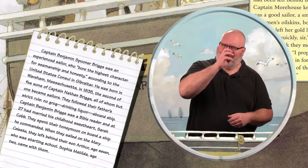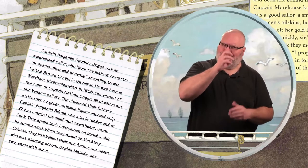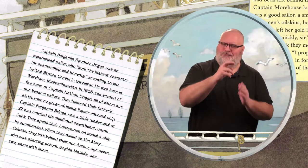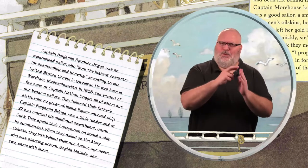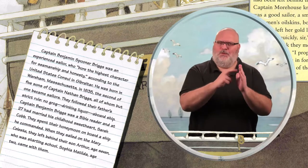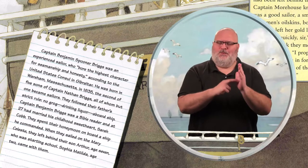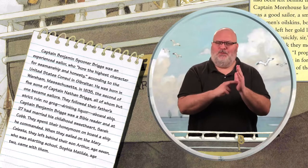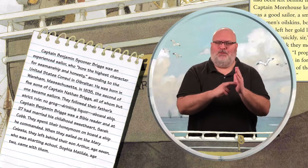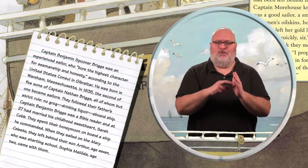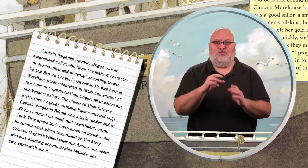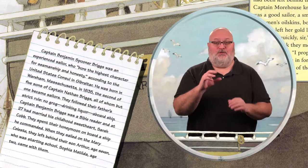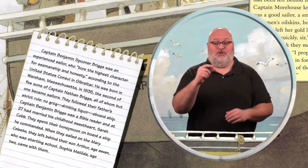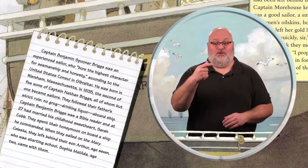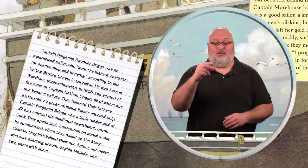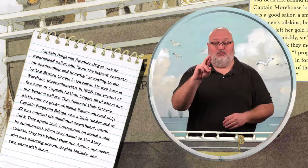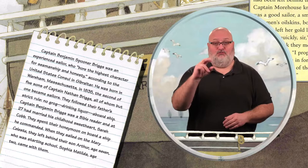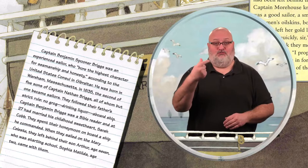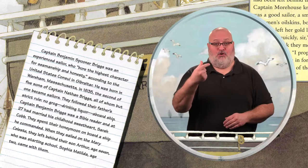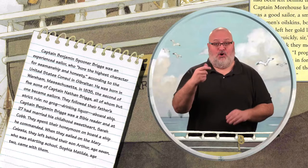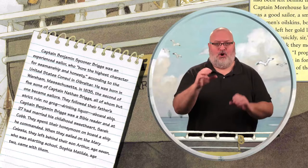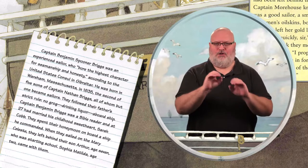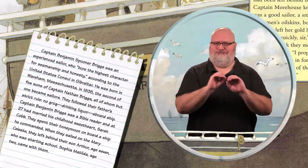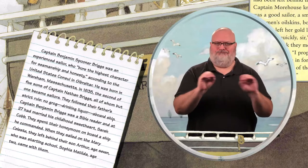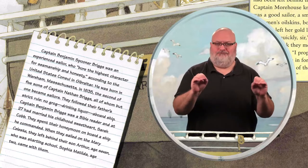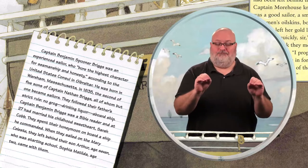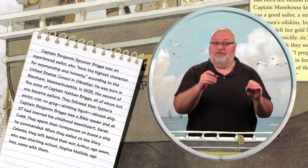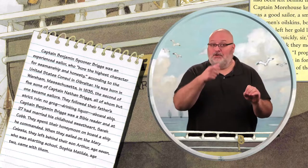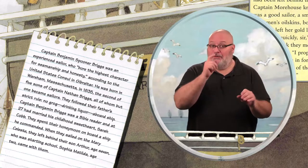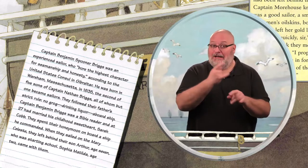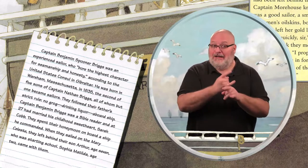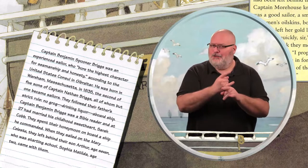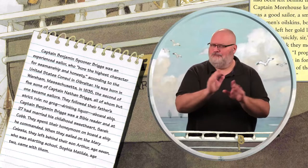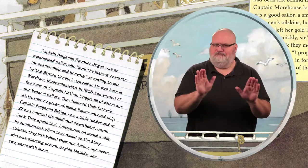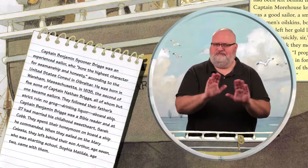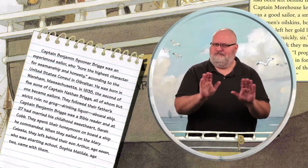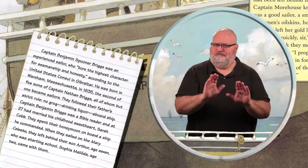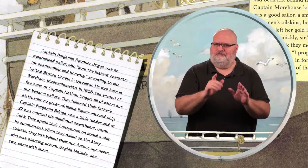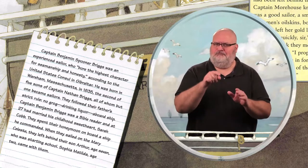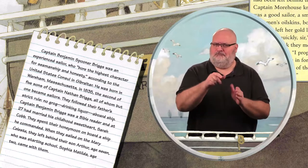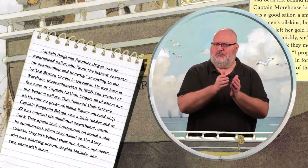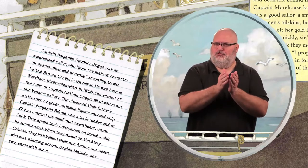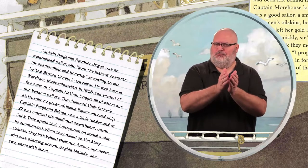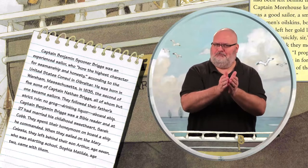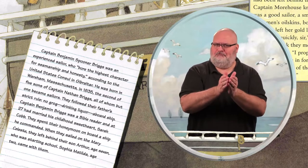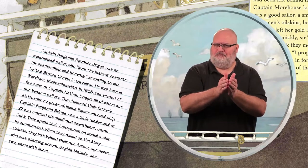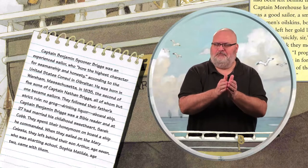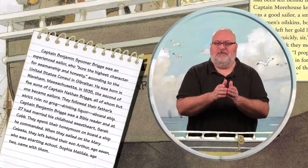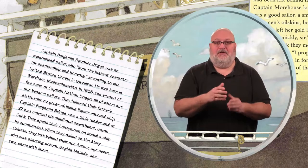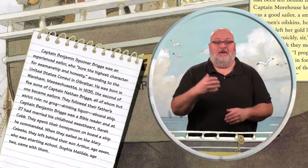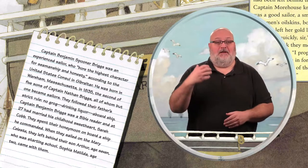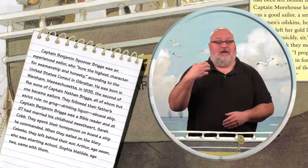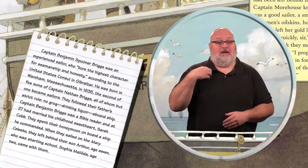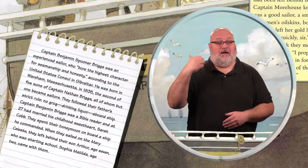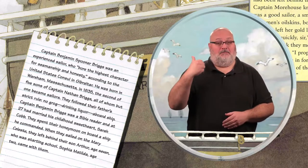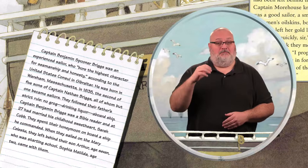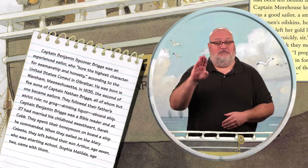They followed their father's strict rule, no grog, drinking liquor, aboard ship.